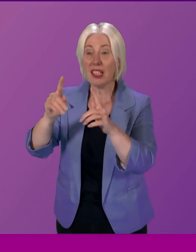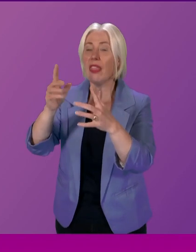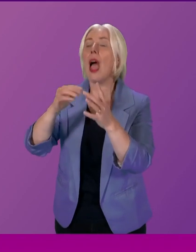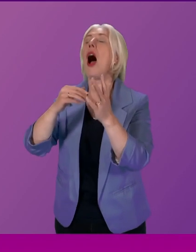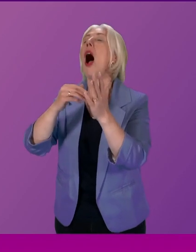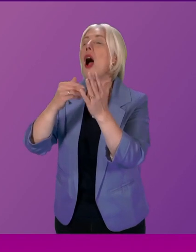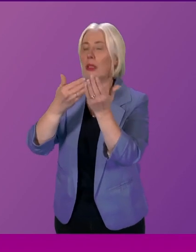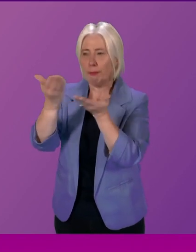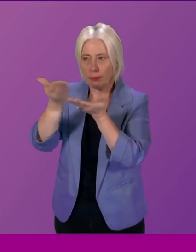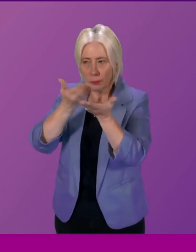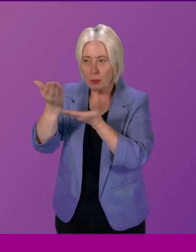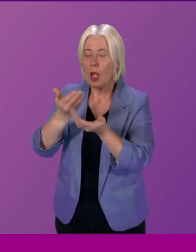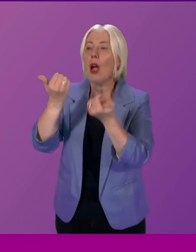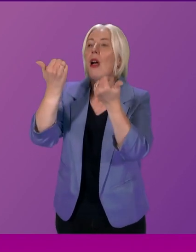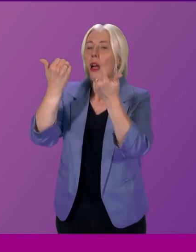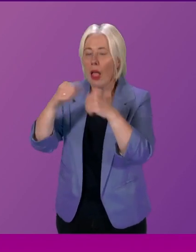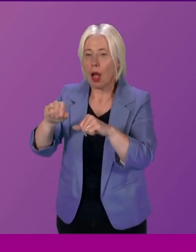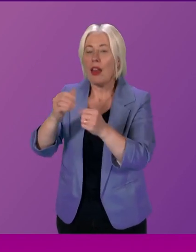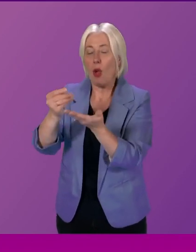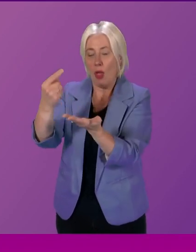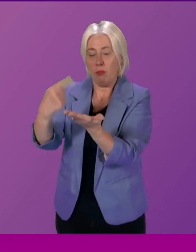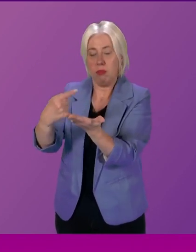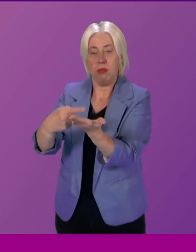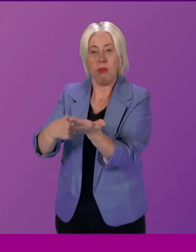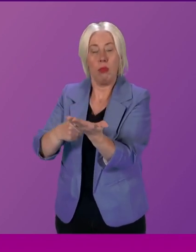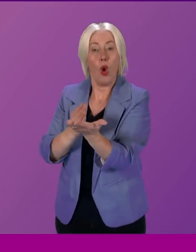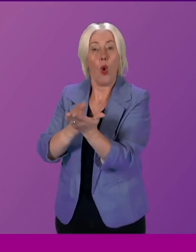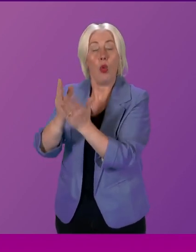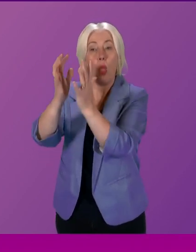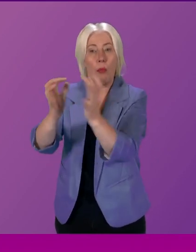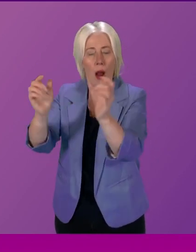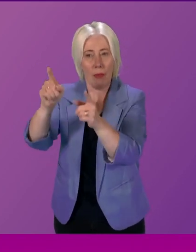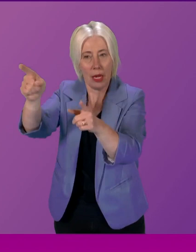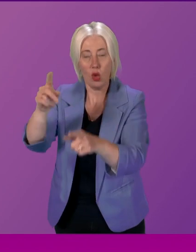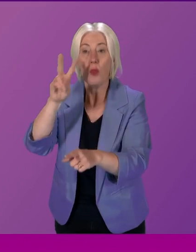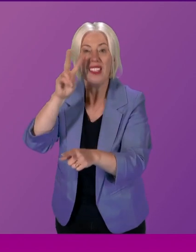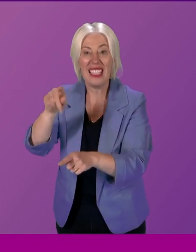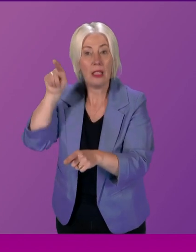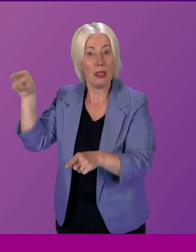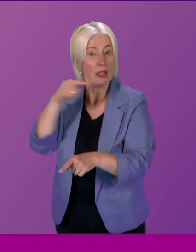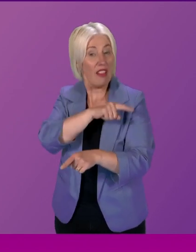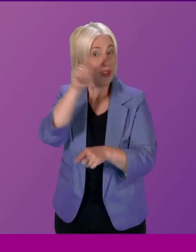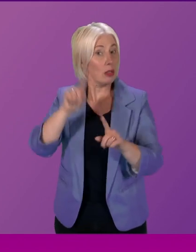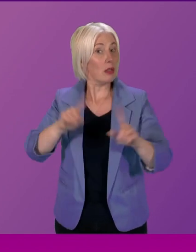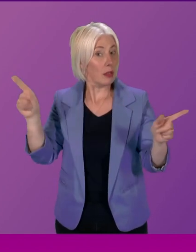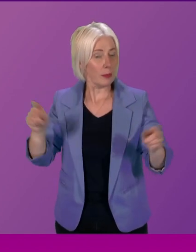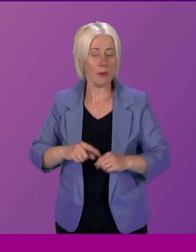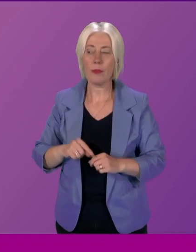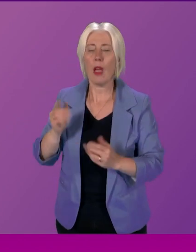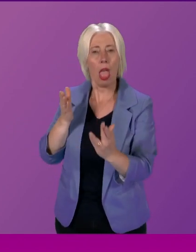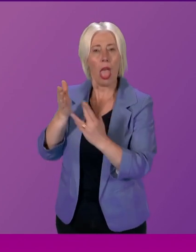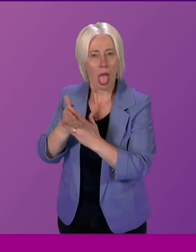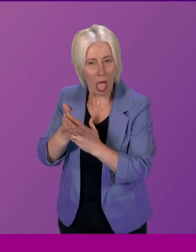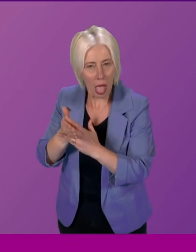of the legislation that is then going through the Parliament. And I think we saw the advantage of that. Yes, I will. John Mason. I thank the member for giving way.